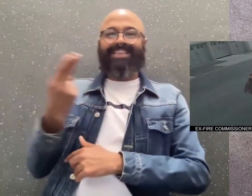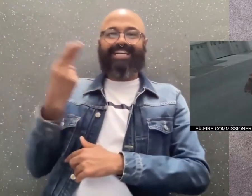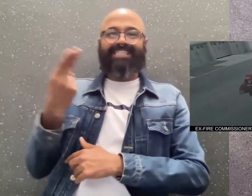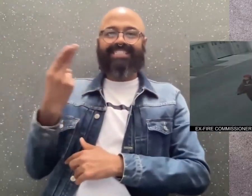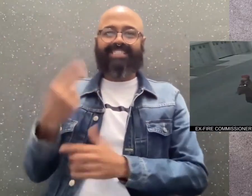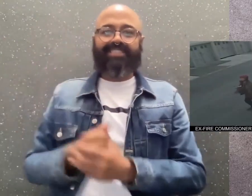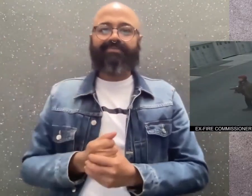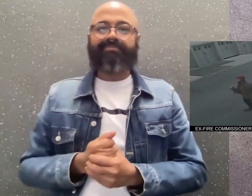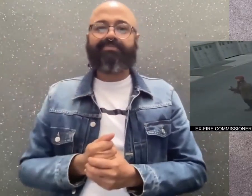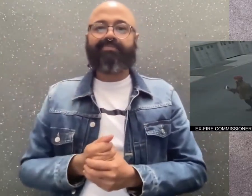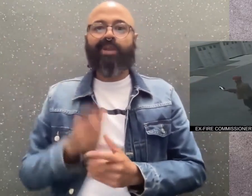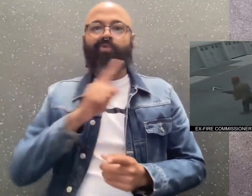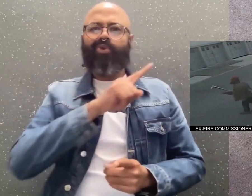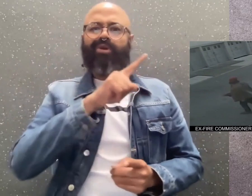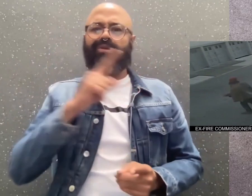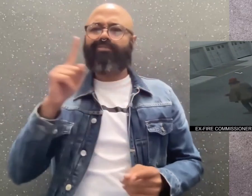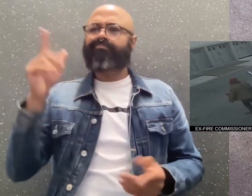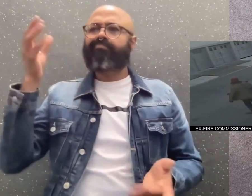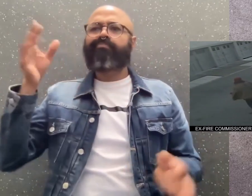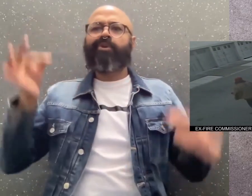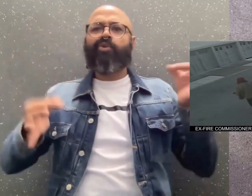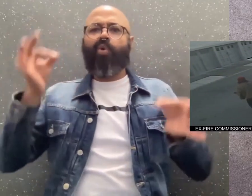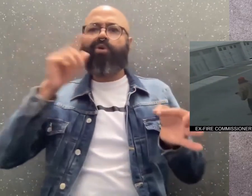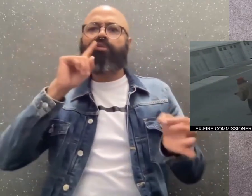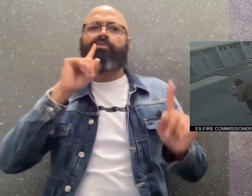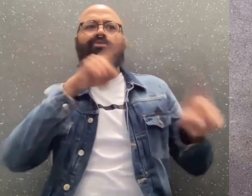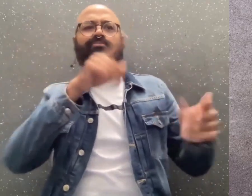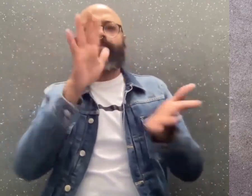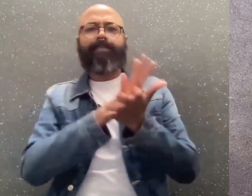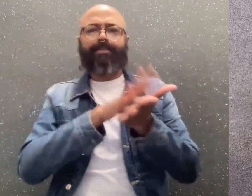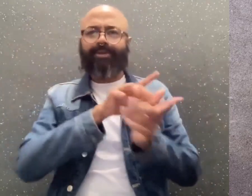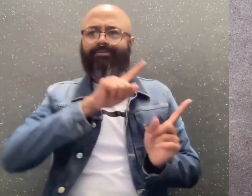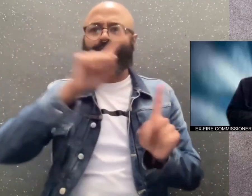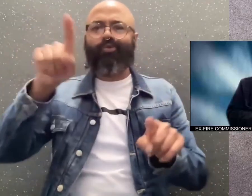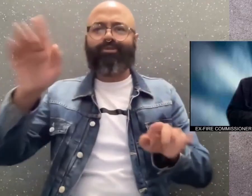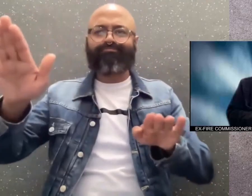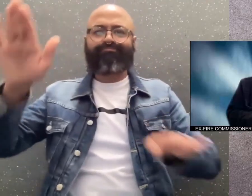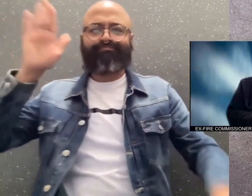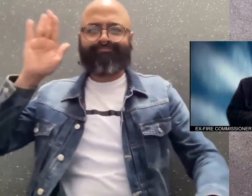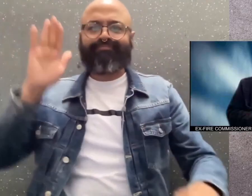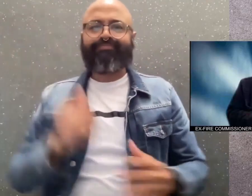Carmignani did not show up for a scheduled court appearance Thursday where he was subpoenaed to testify.